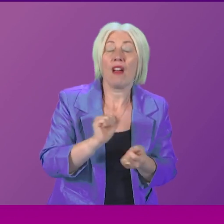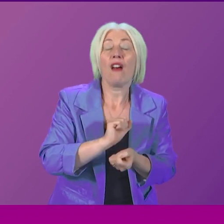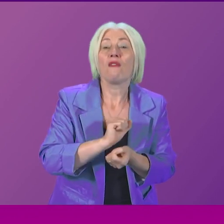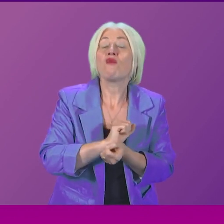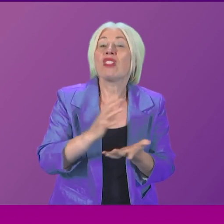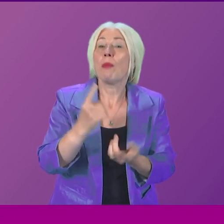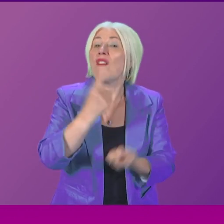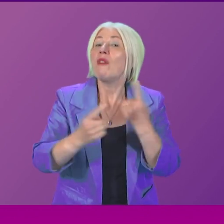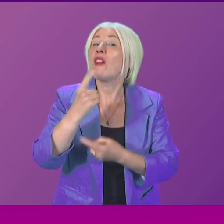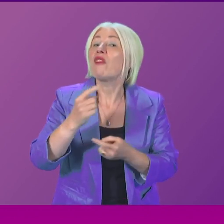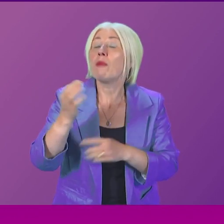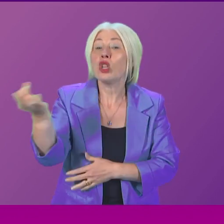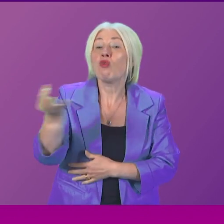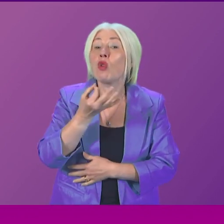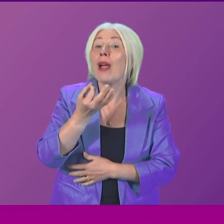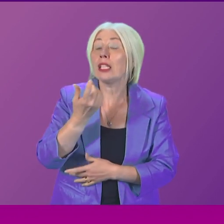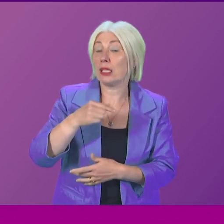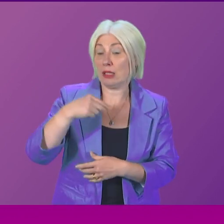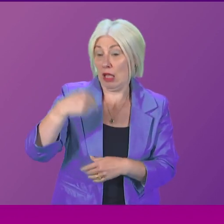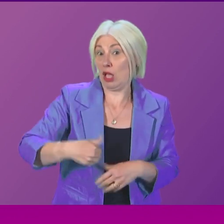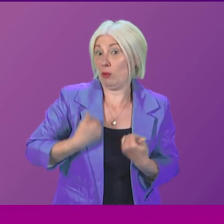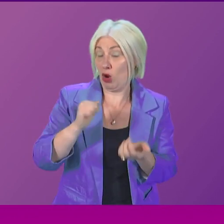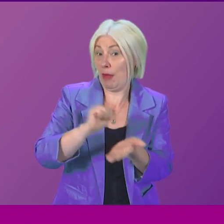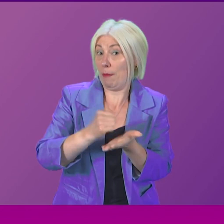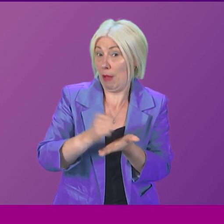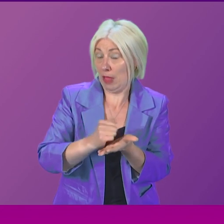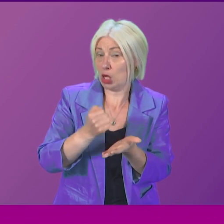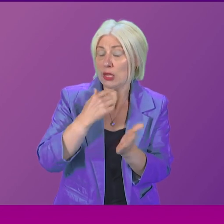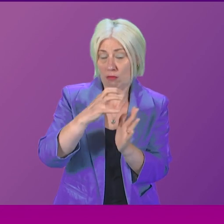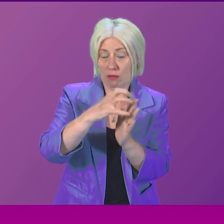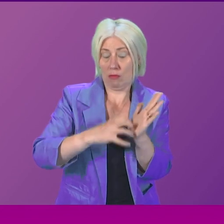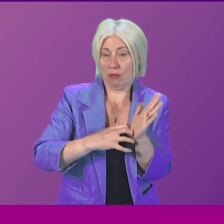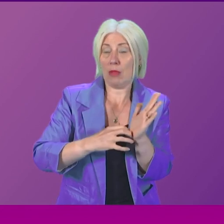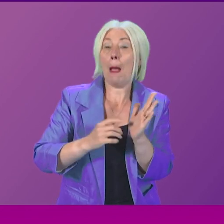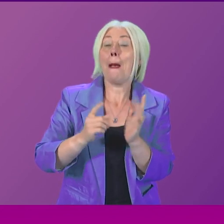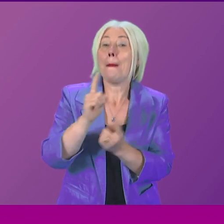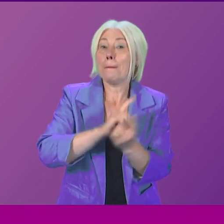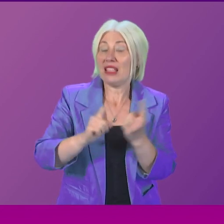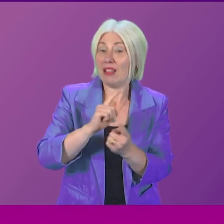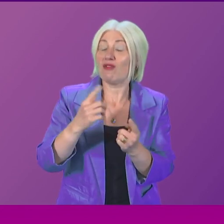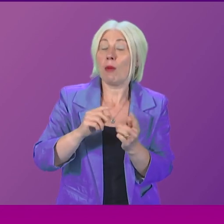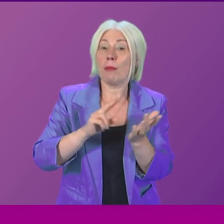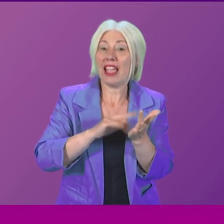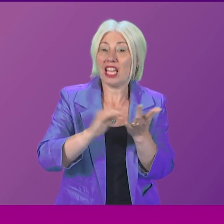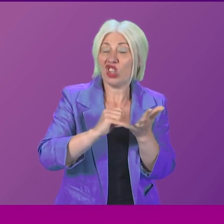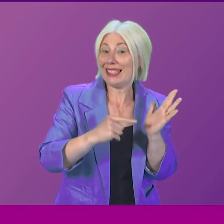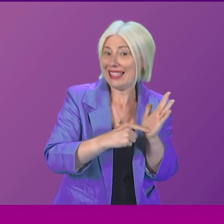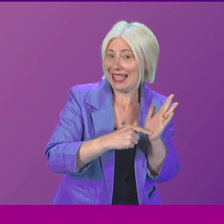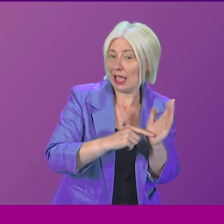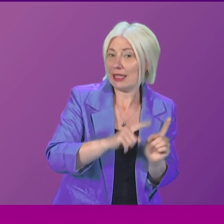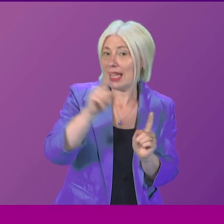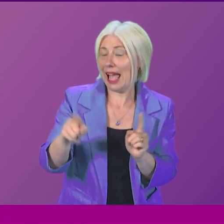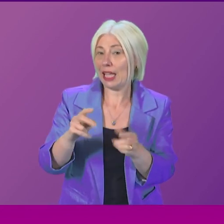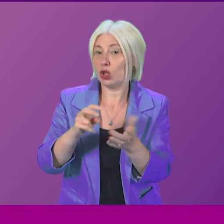request published by the Scottish Government this morning contains minutes of a meeting held between NHS Tayside and